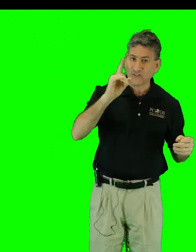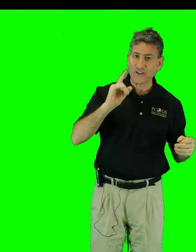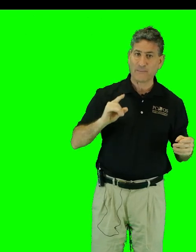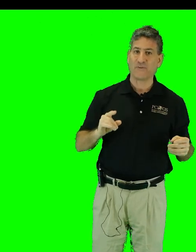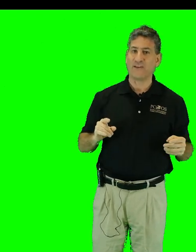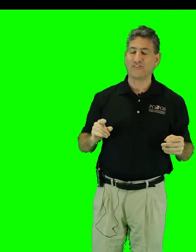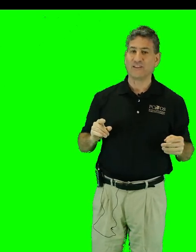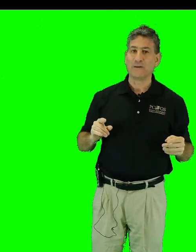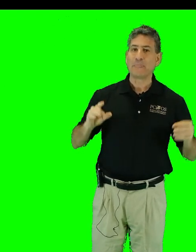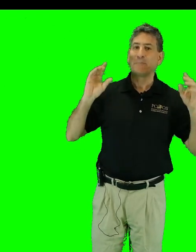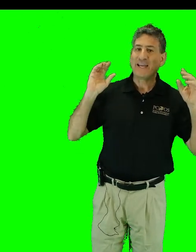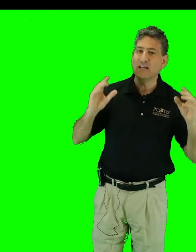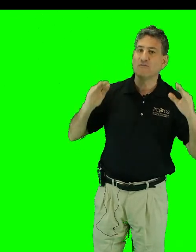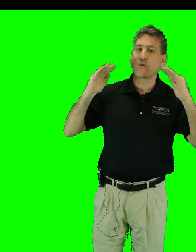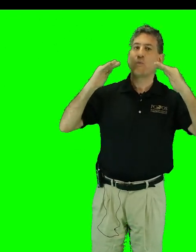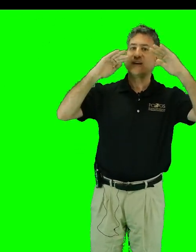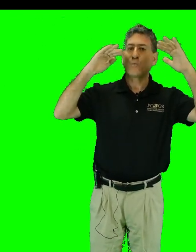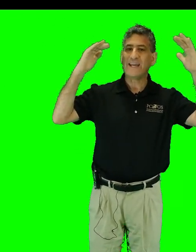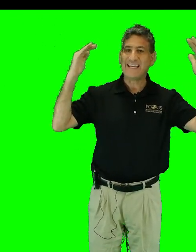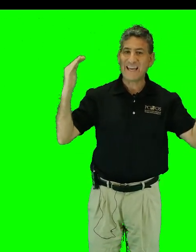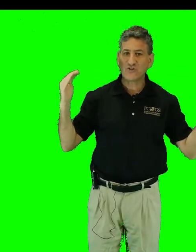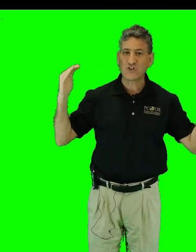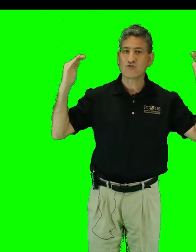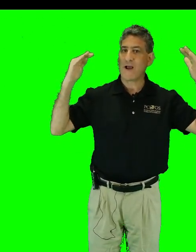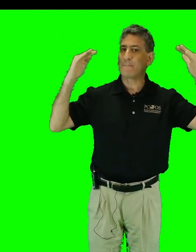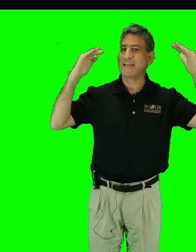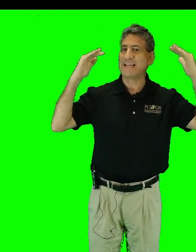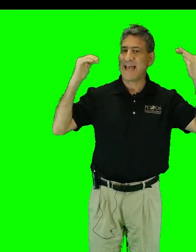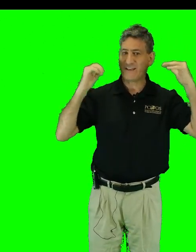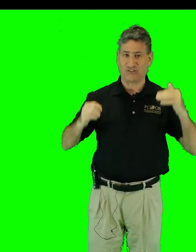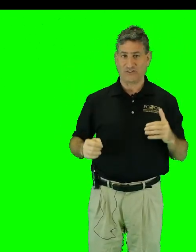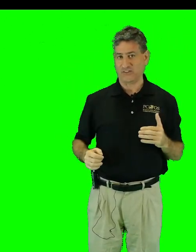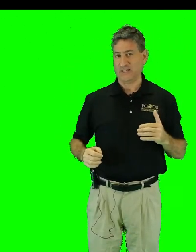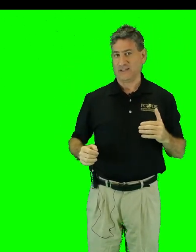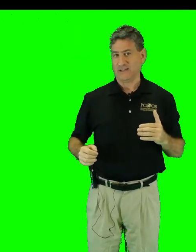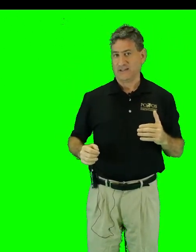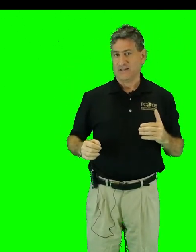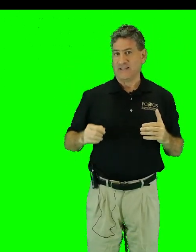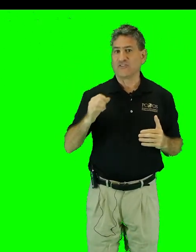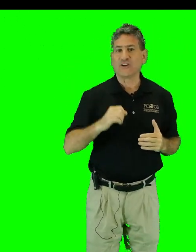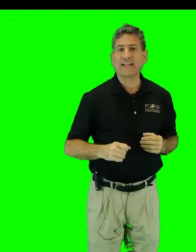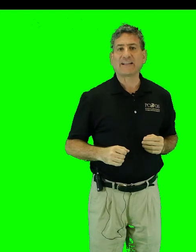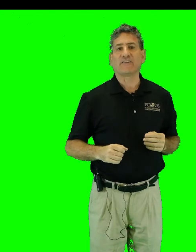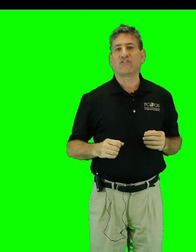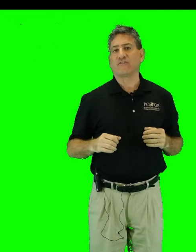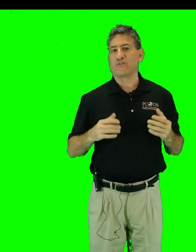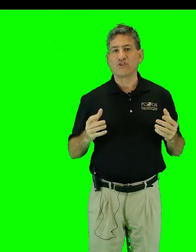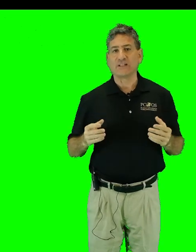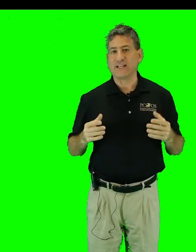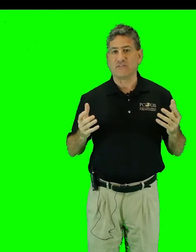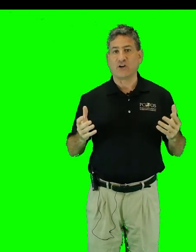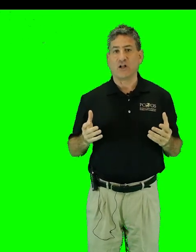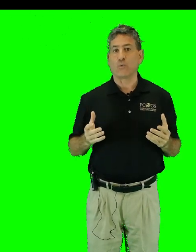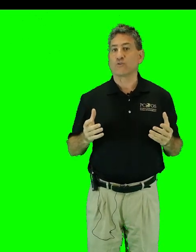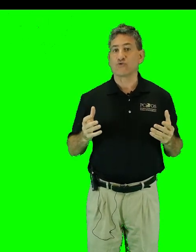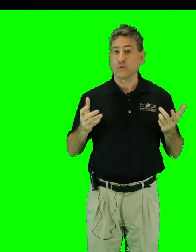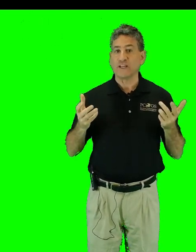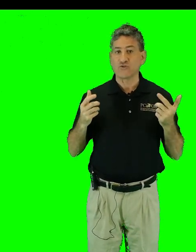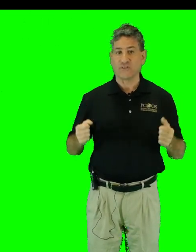it's not prevented by infrared radiation-trapping gases. The interconnectedness and fragility of it all were truly driven